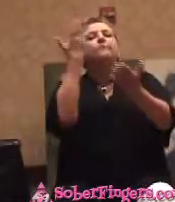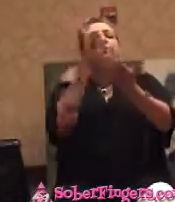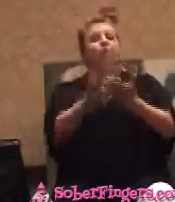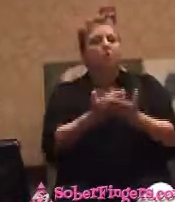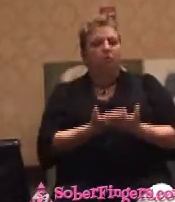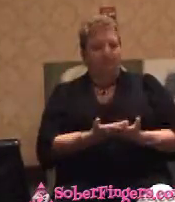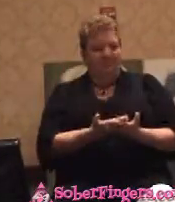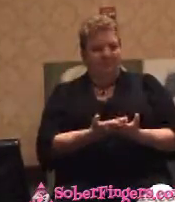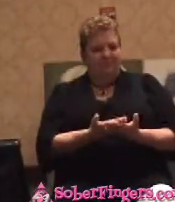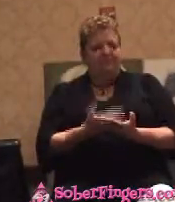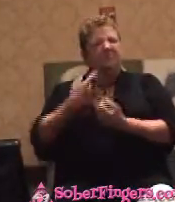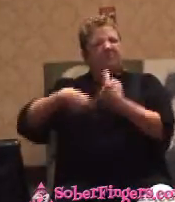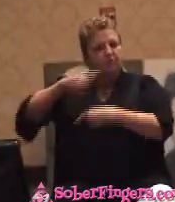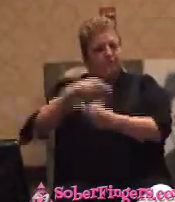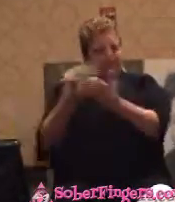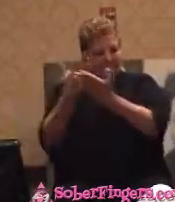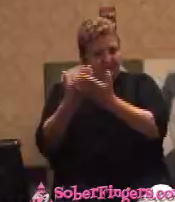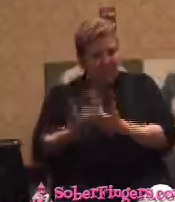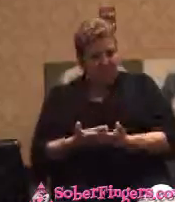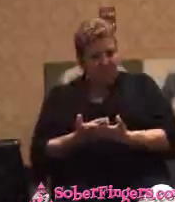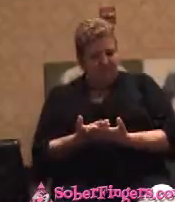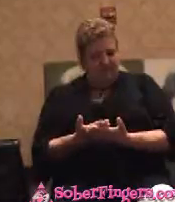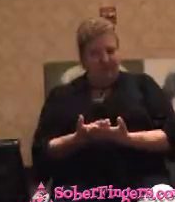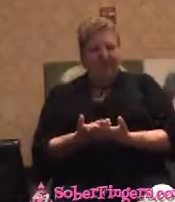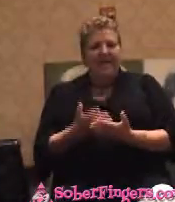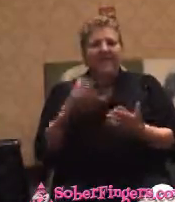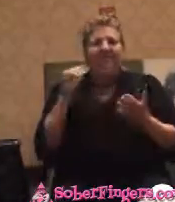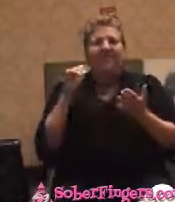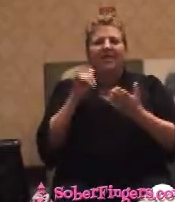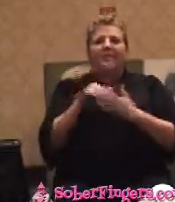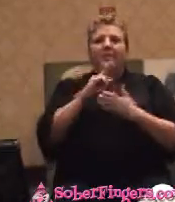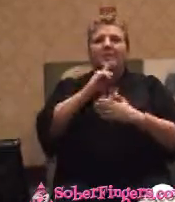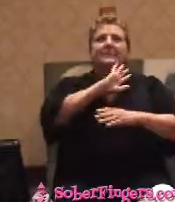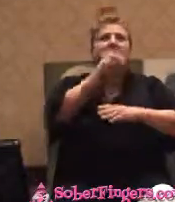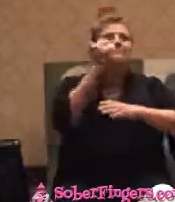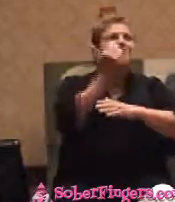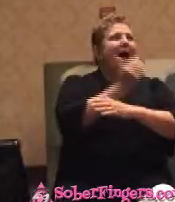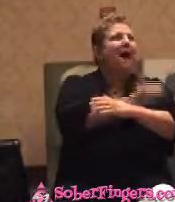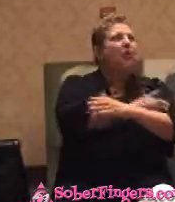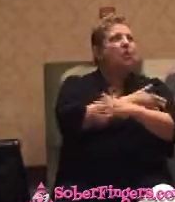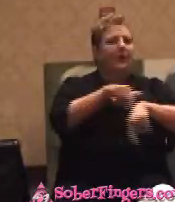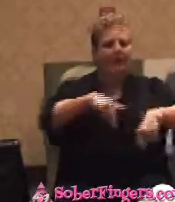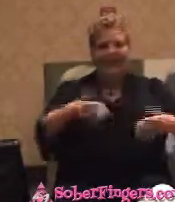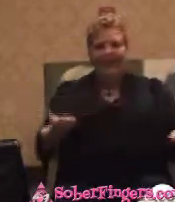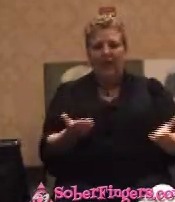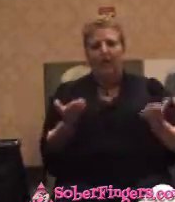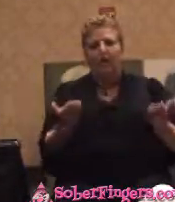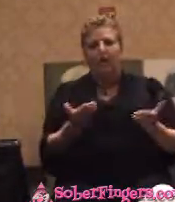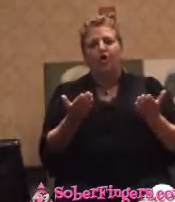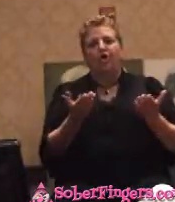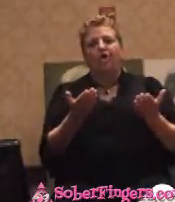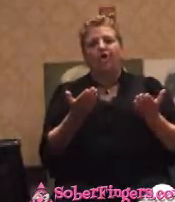minerals that show us that there is a power existing in this universe which, if we're living right and tuning into it,